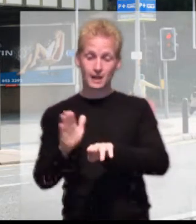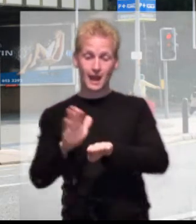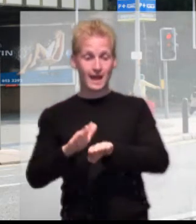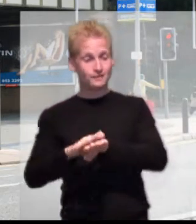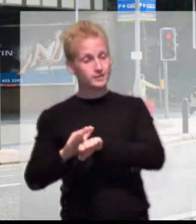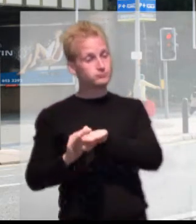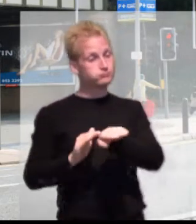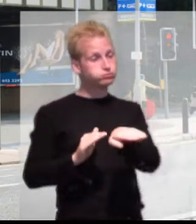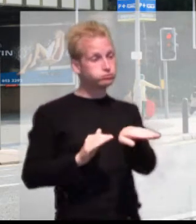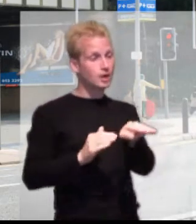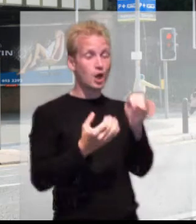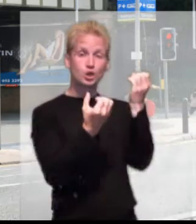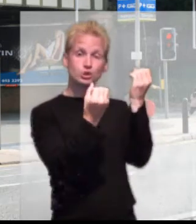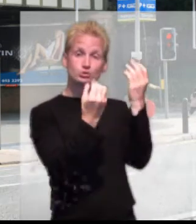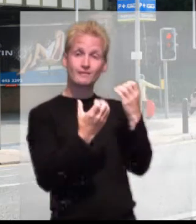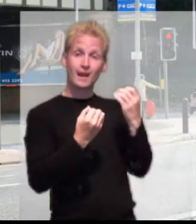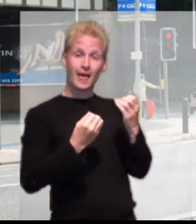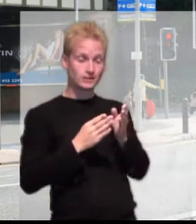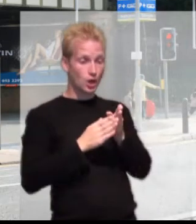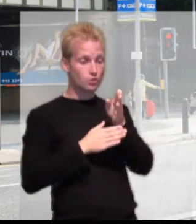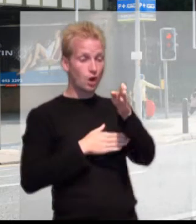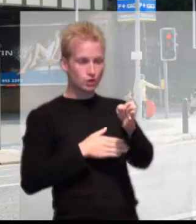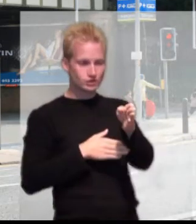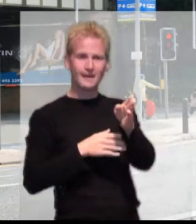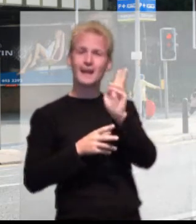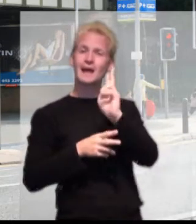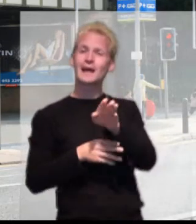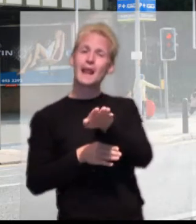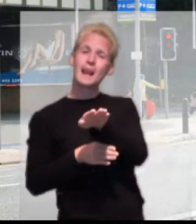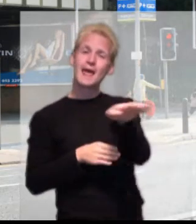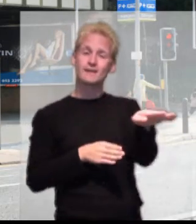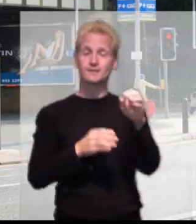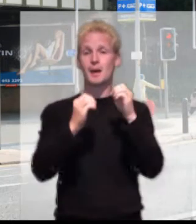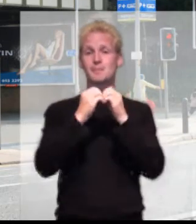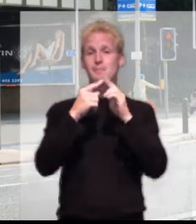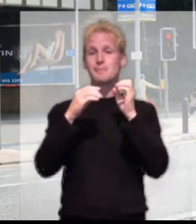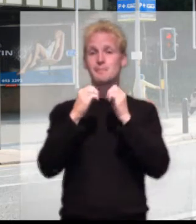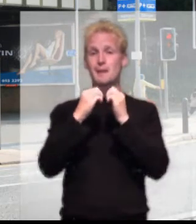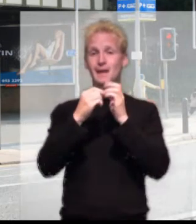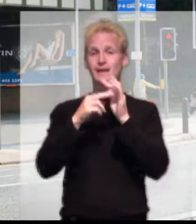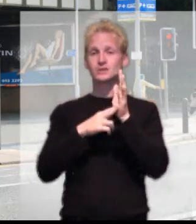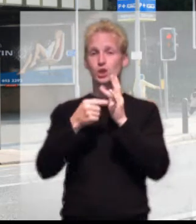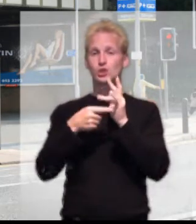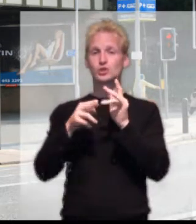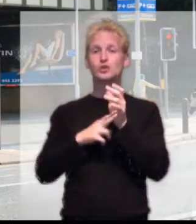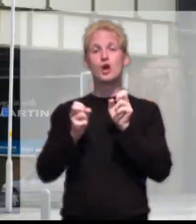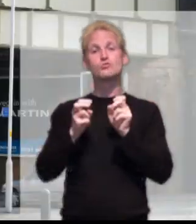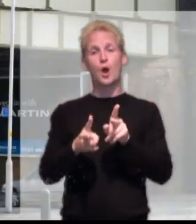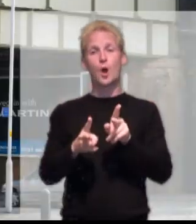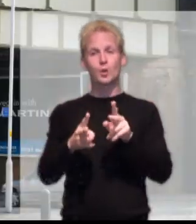at the traffic lights. Then turn left again down Bebbington Road. And go under the railway bridge.